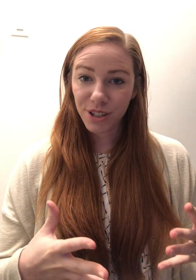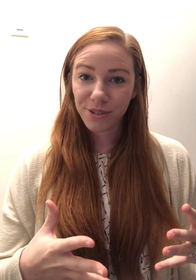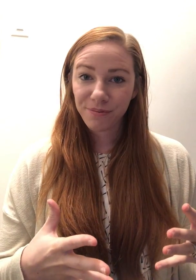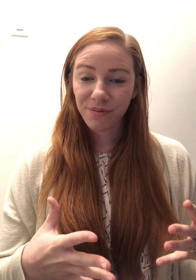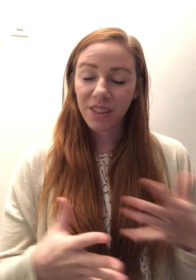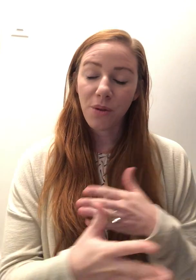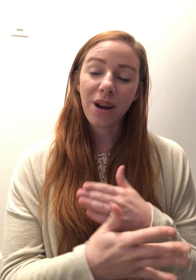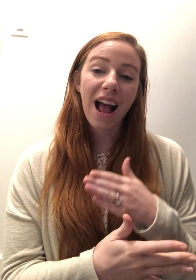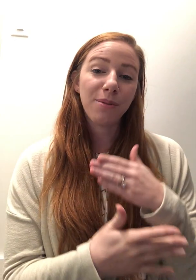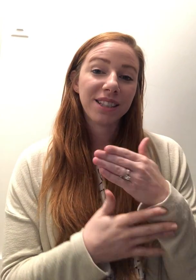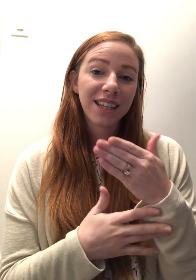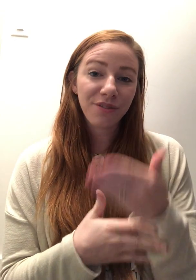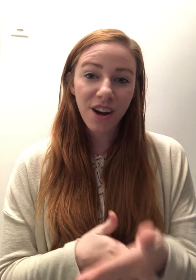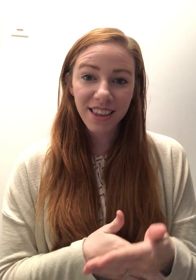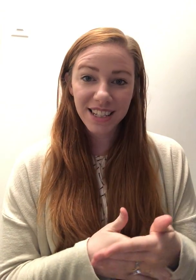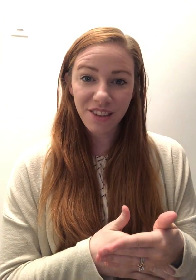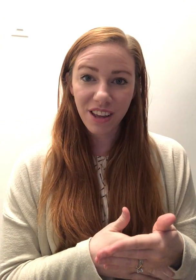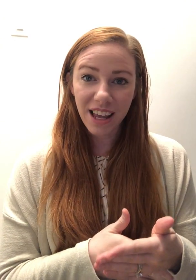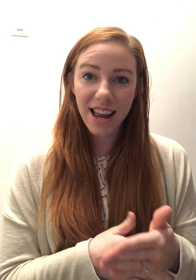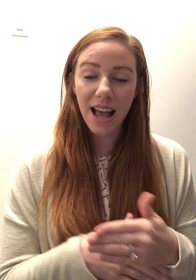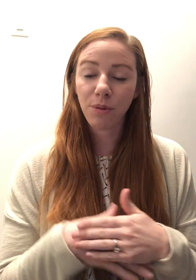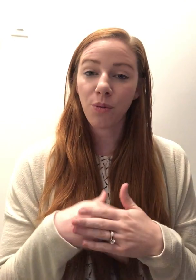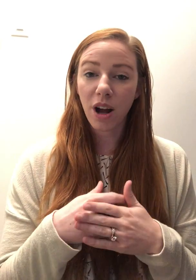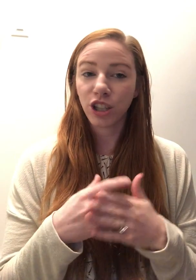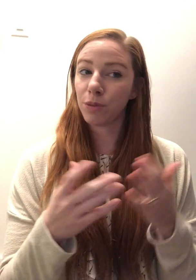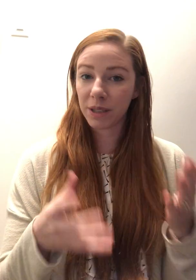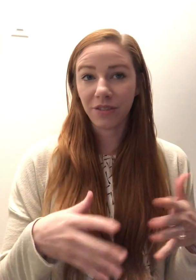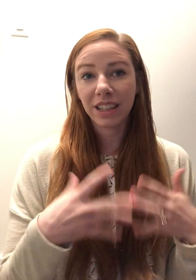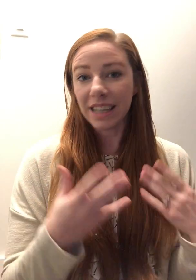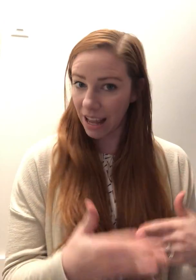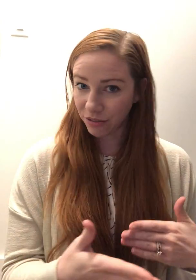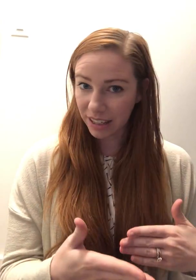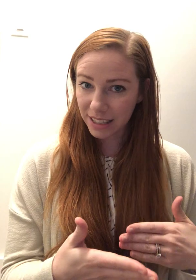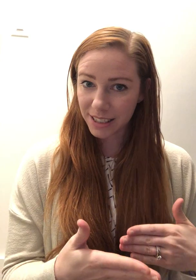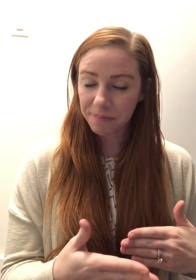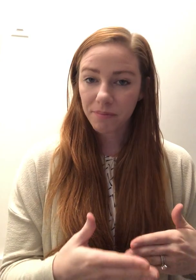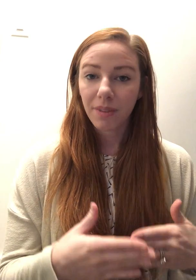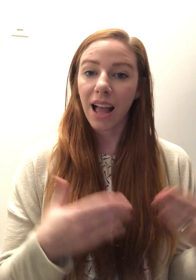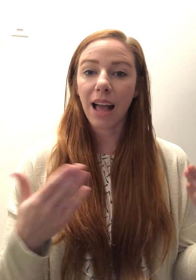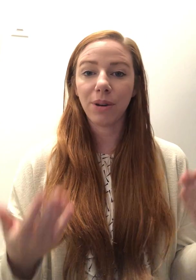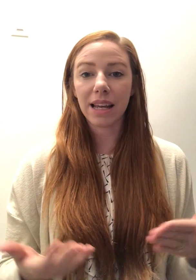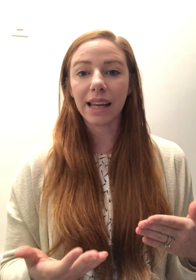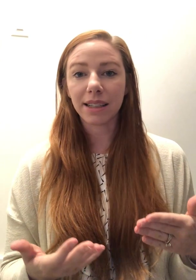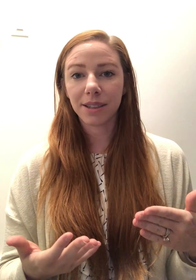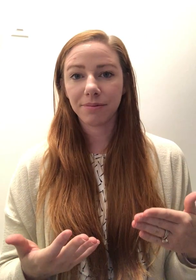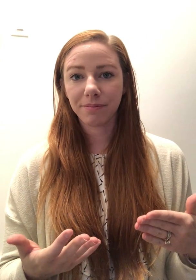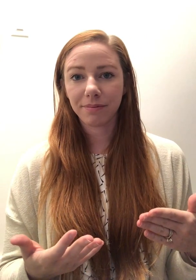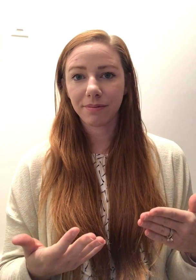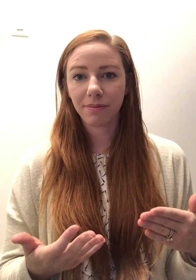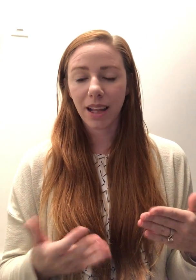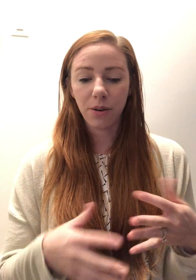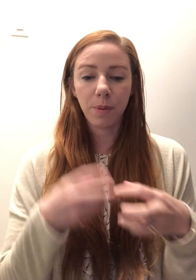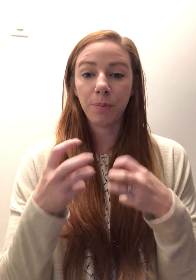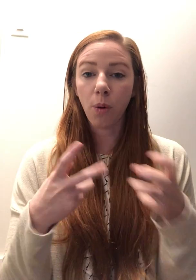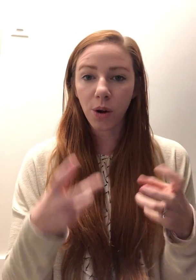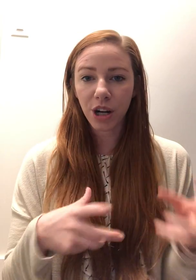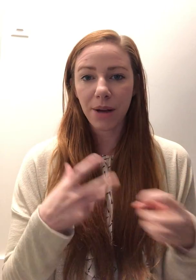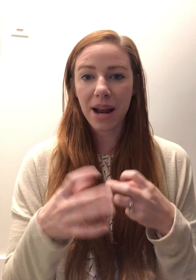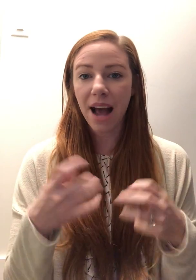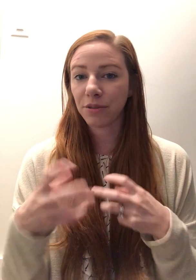that when I would sit in front of the TV and I would watch specifically Netflix, I would eat. I would be bored and I would have